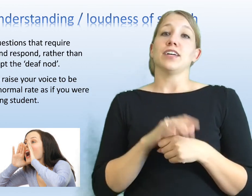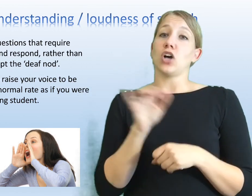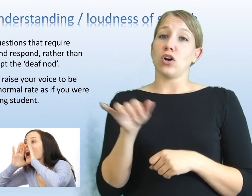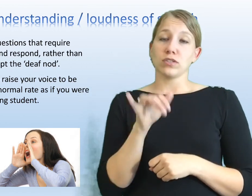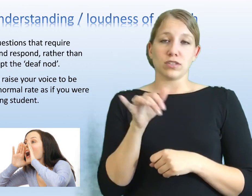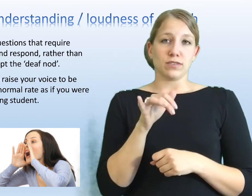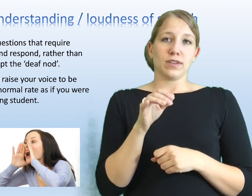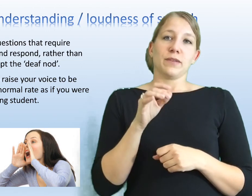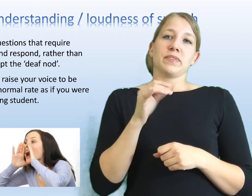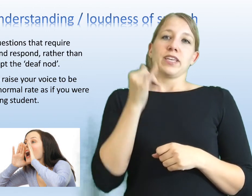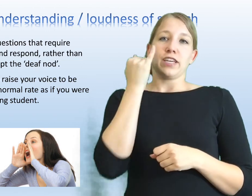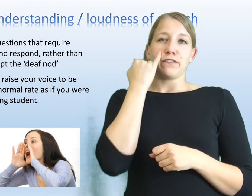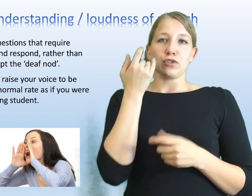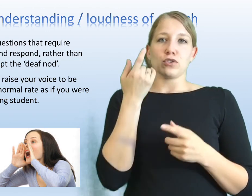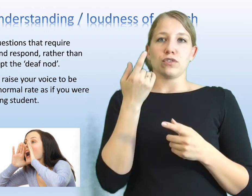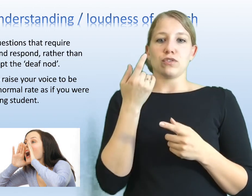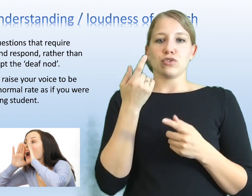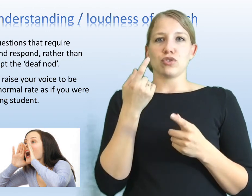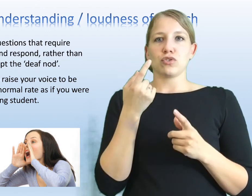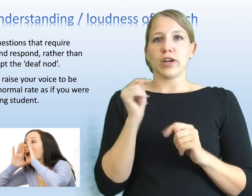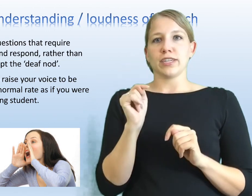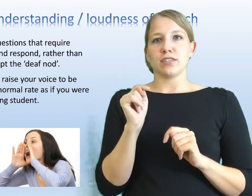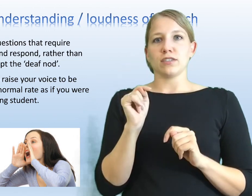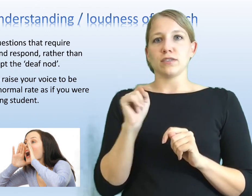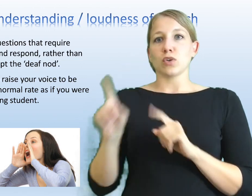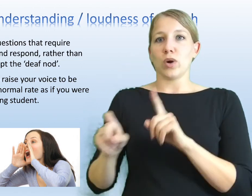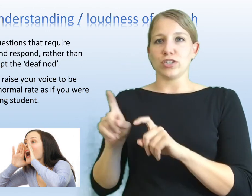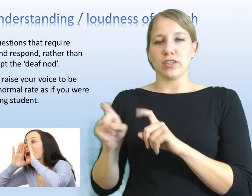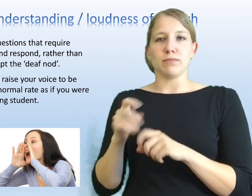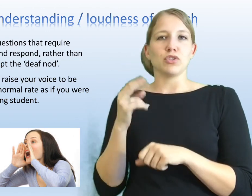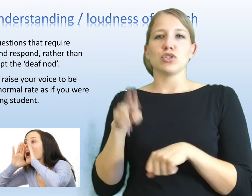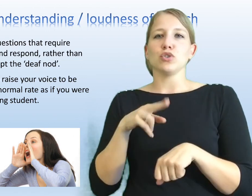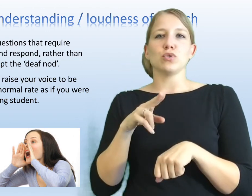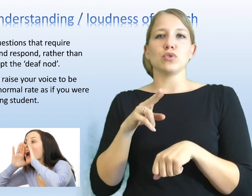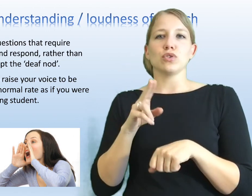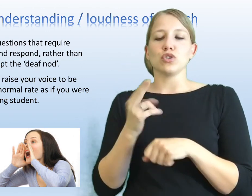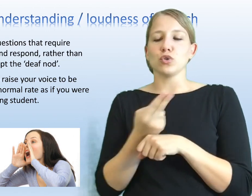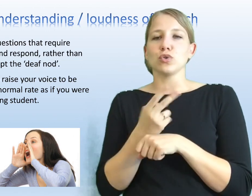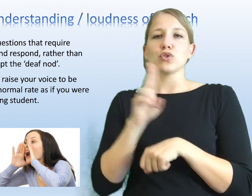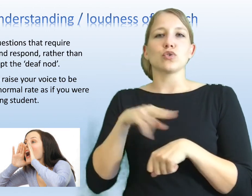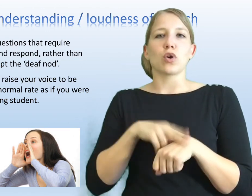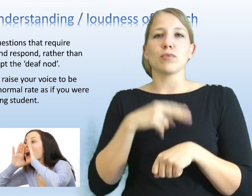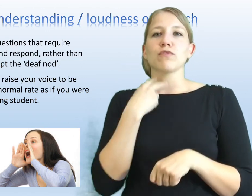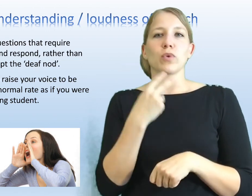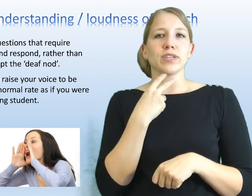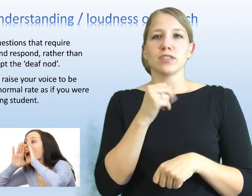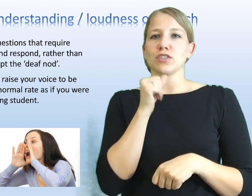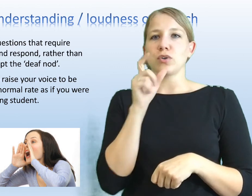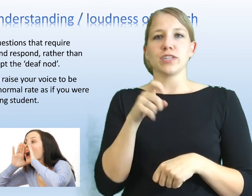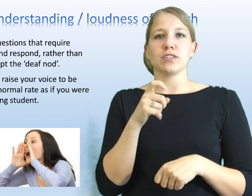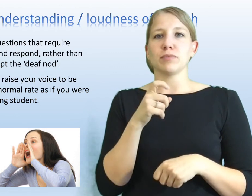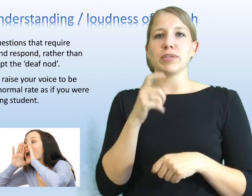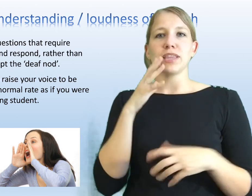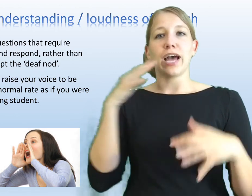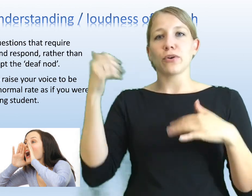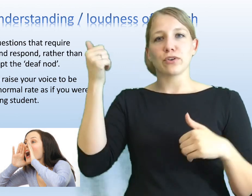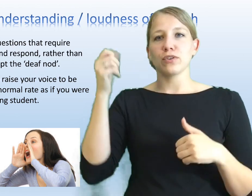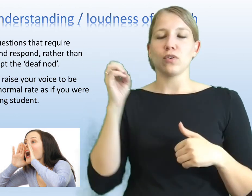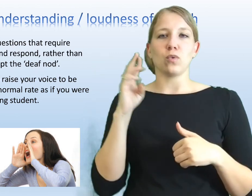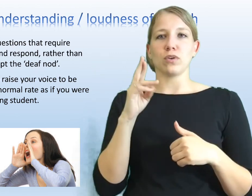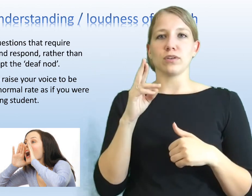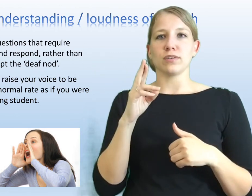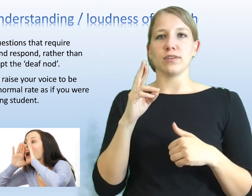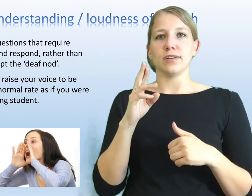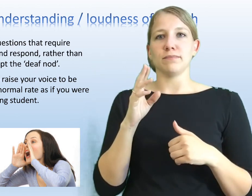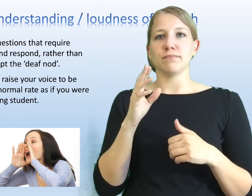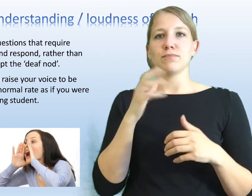And also, if you're trying to question them, just use your normal voice. You don't need to be louder